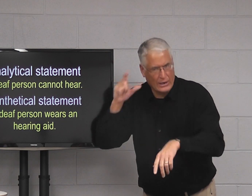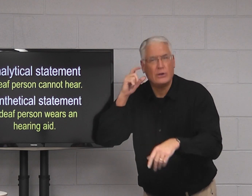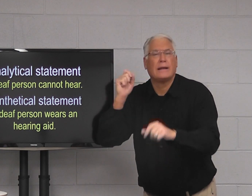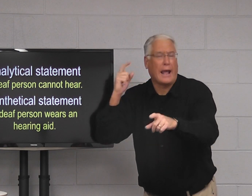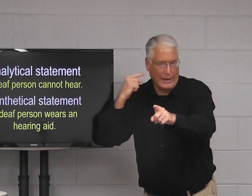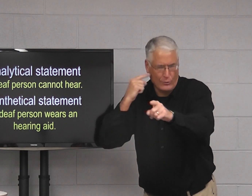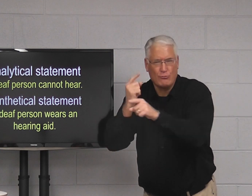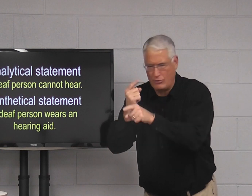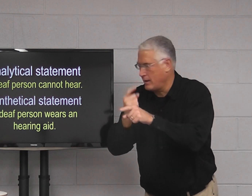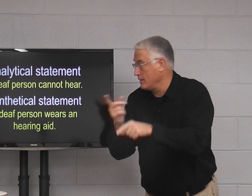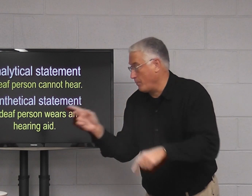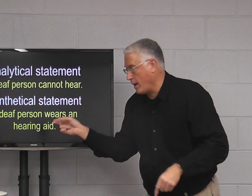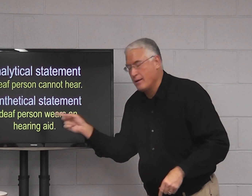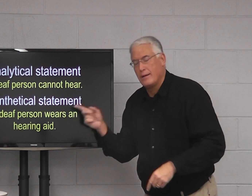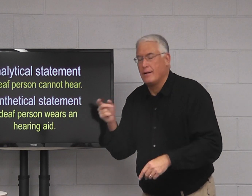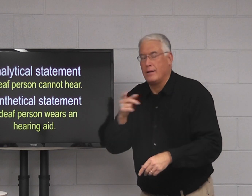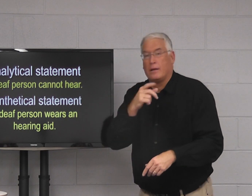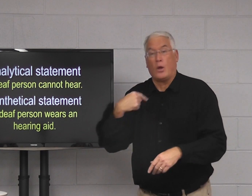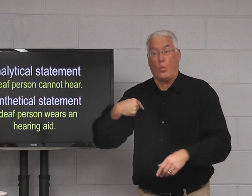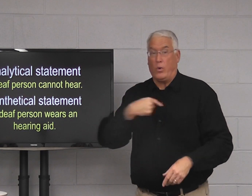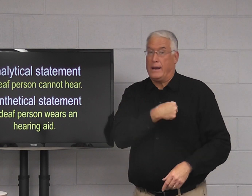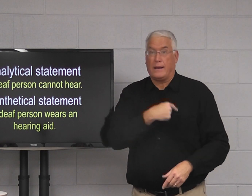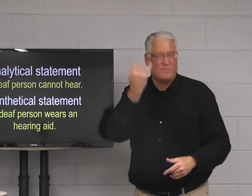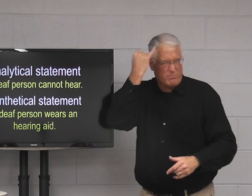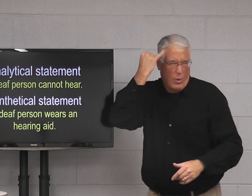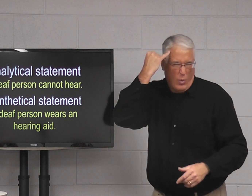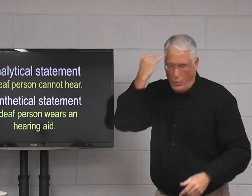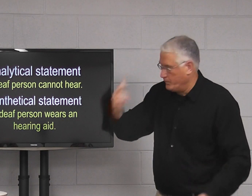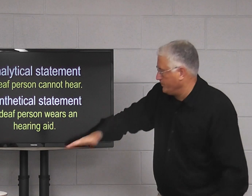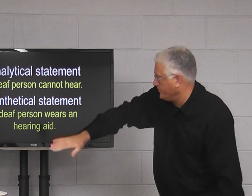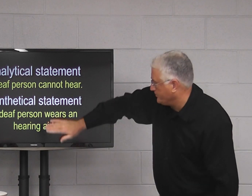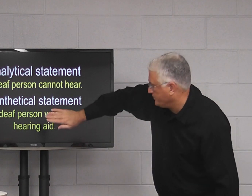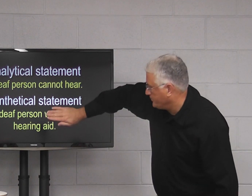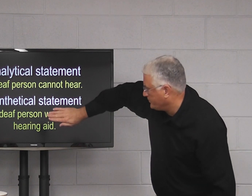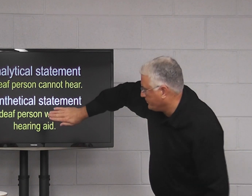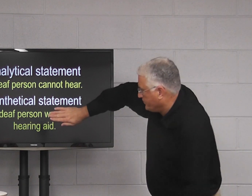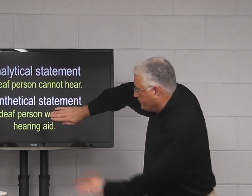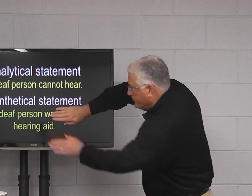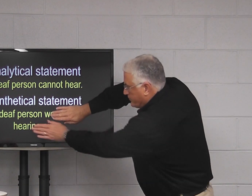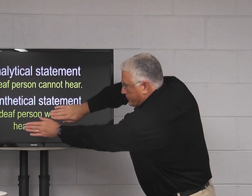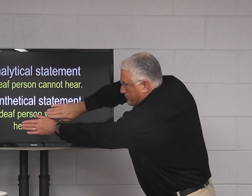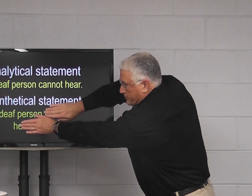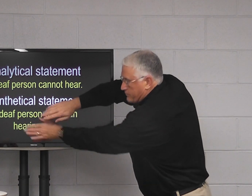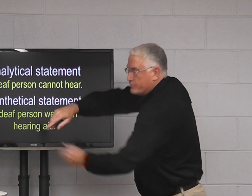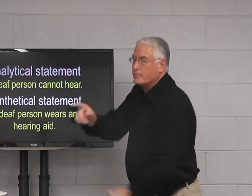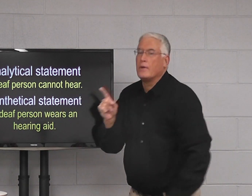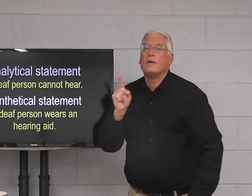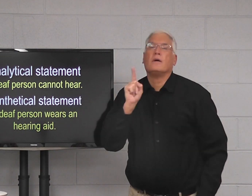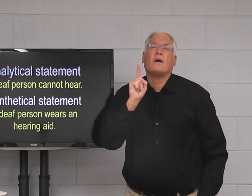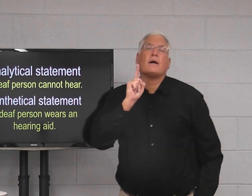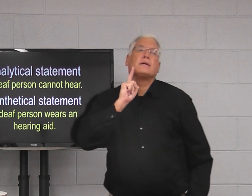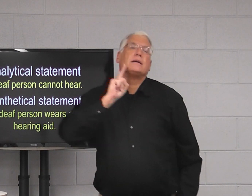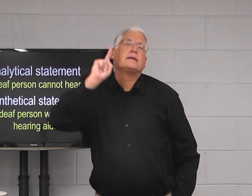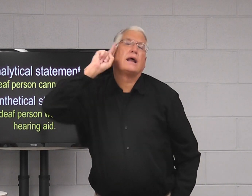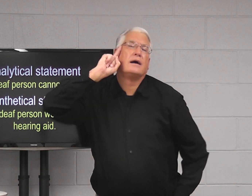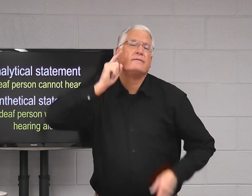You can't hear, right? So I'm just saying suppose you took them a deaf